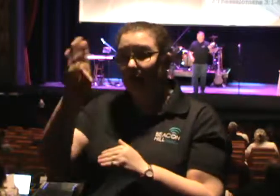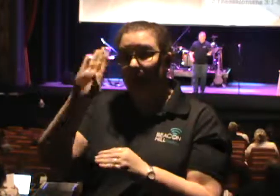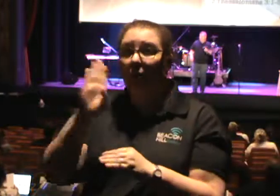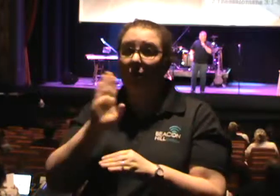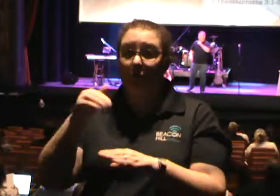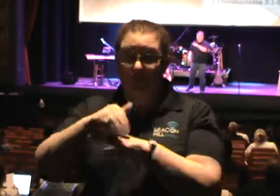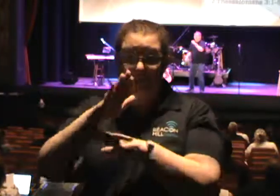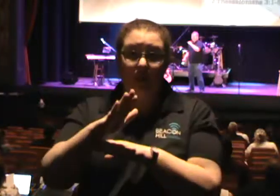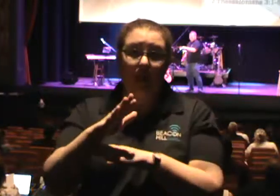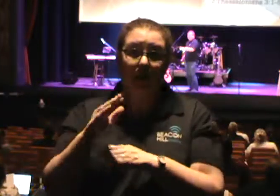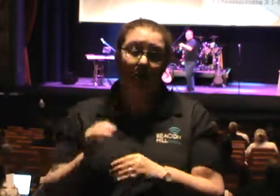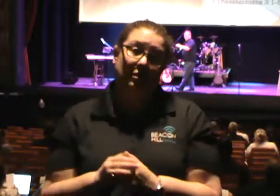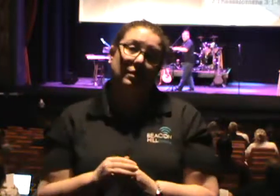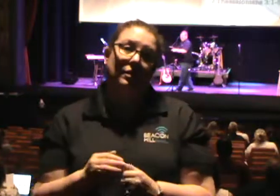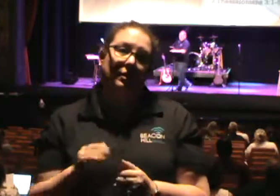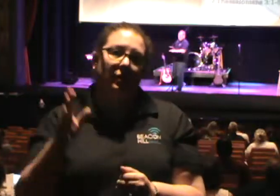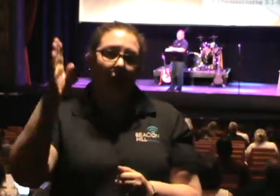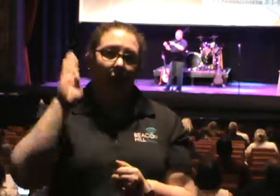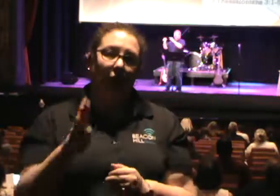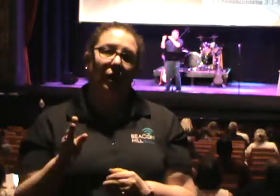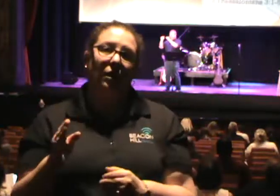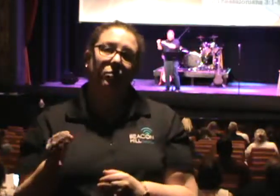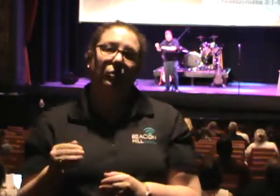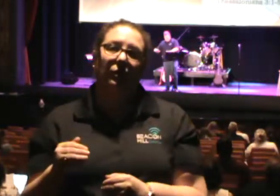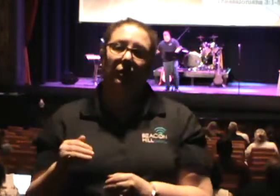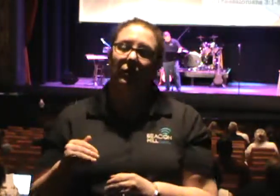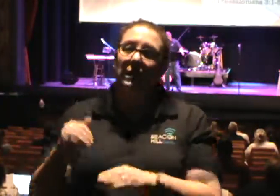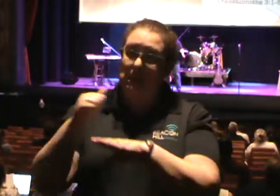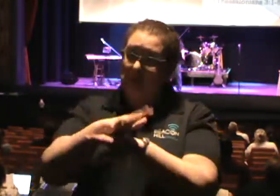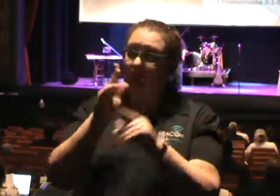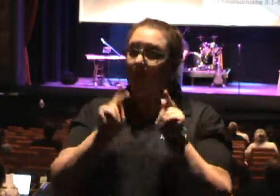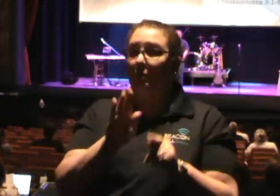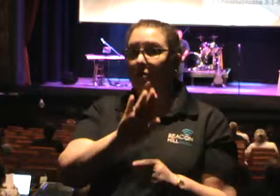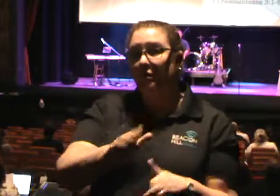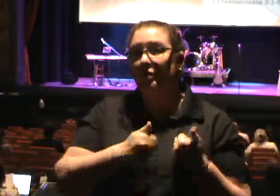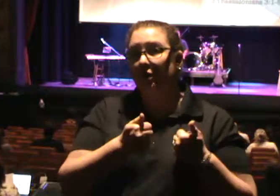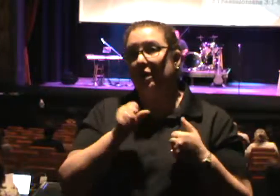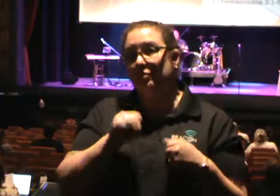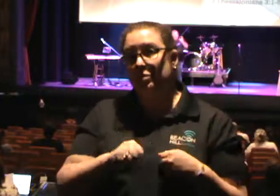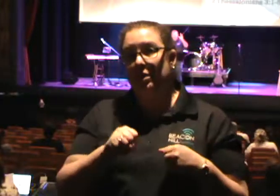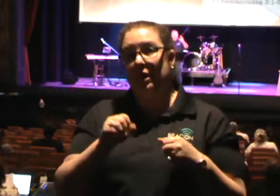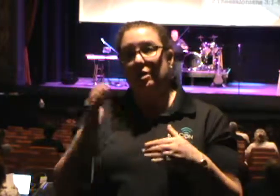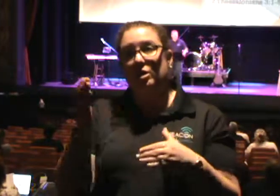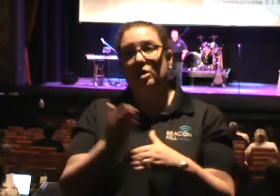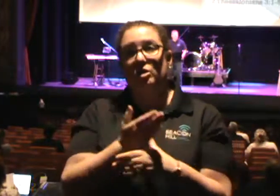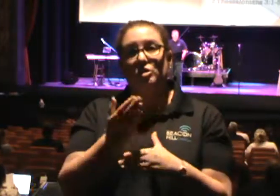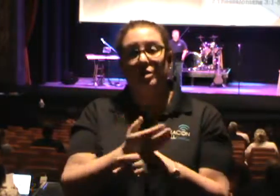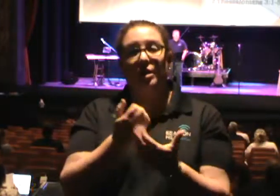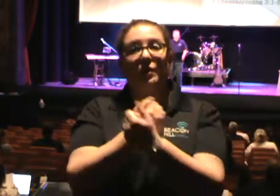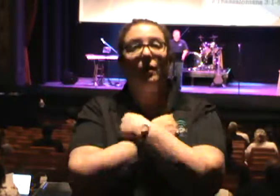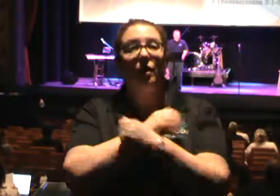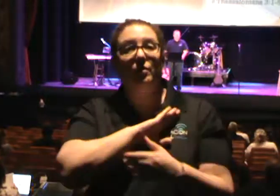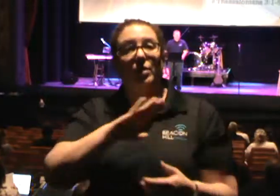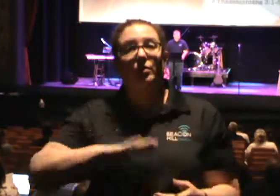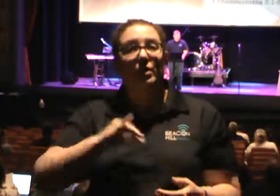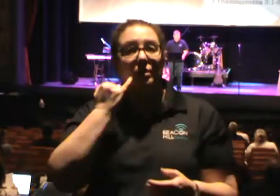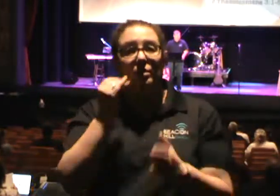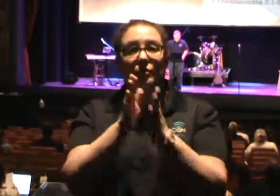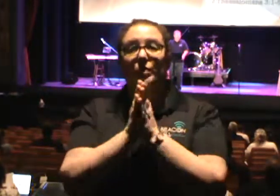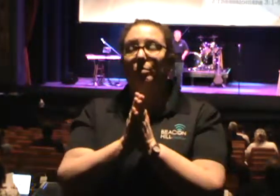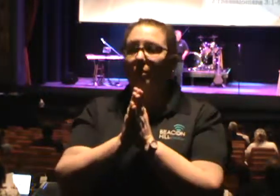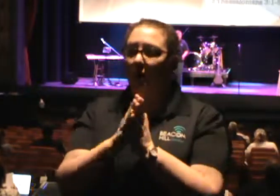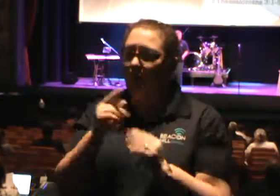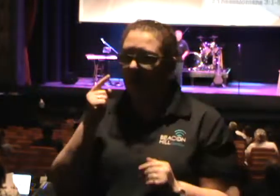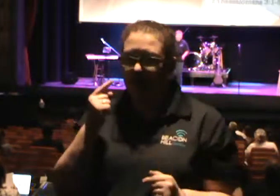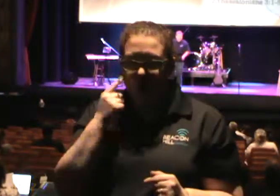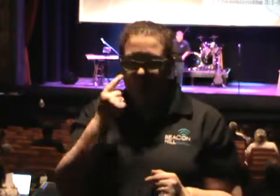He will bring somebody into your life that you can share about the love of Christ. And definitely, if you pray it, then you need to keep your eyes open